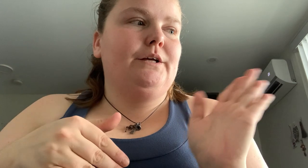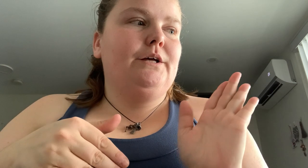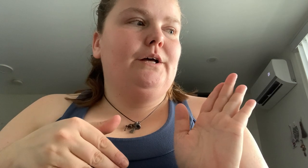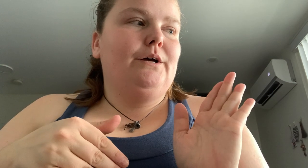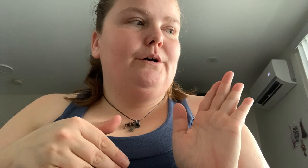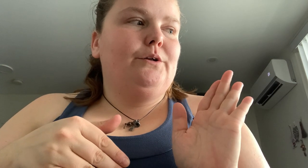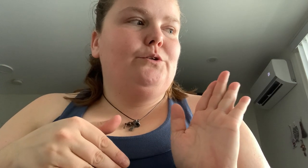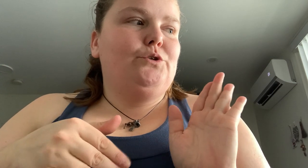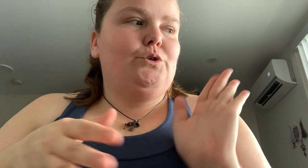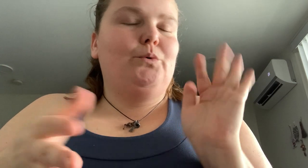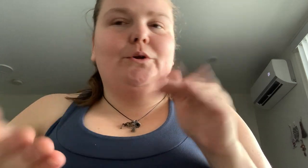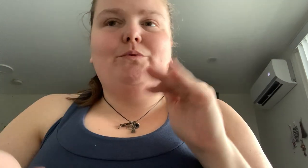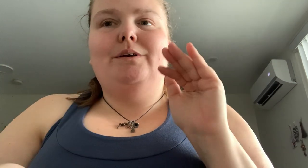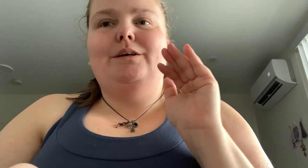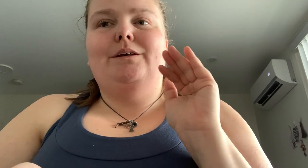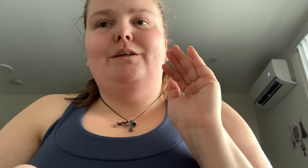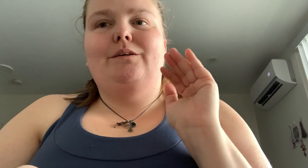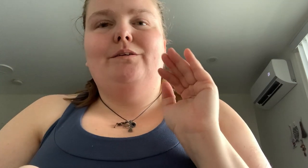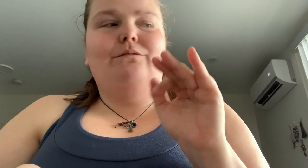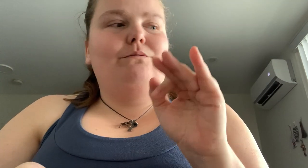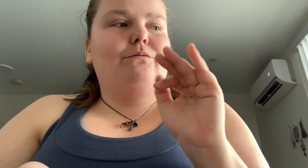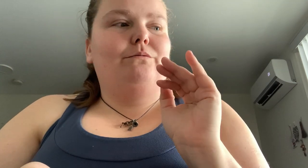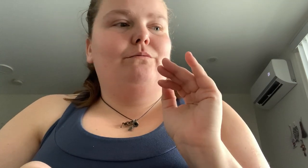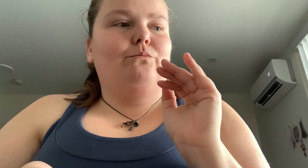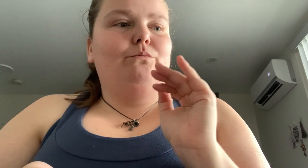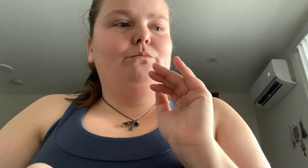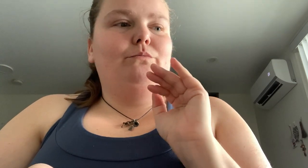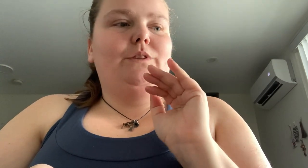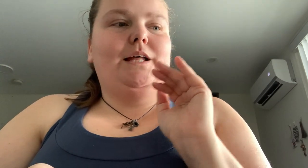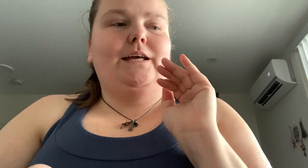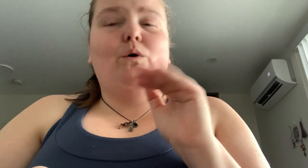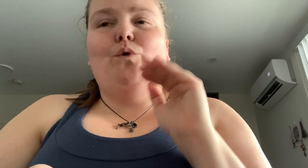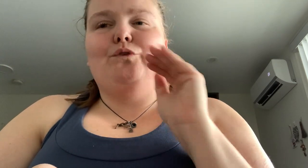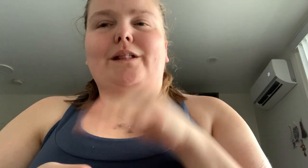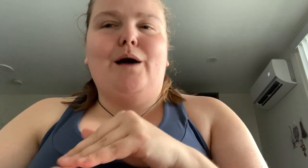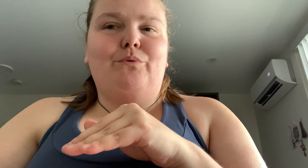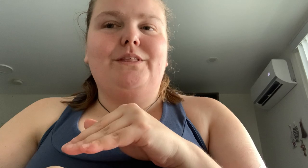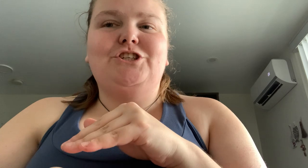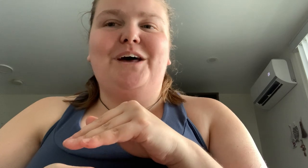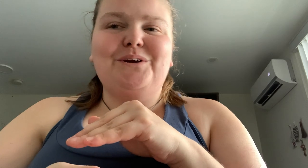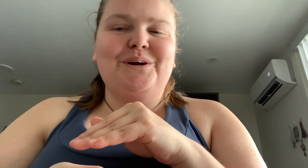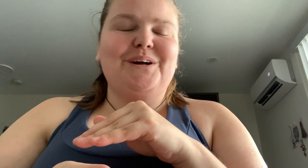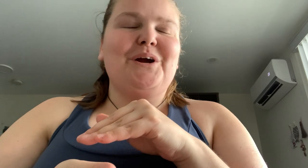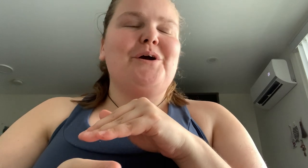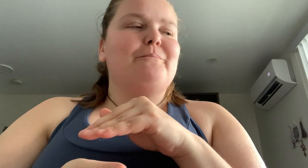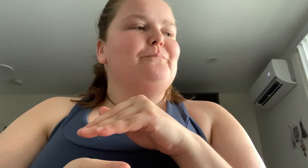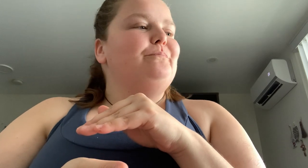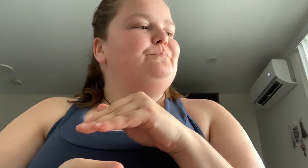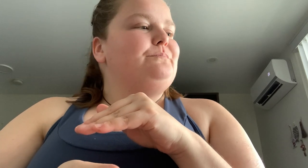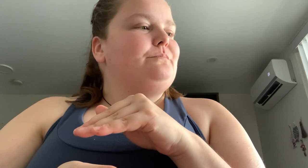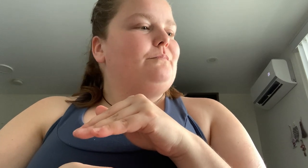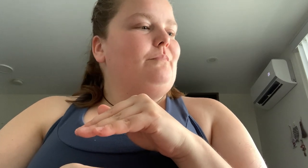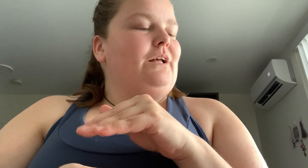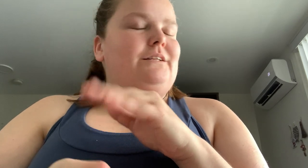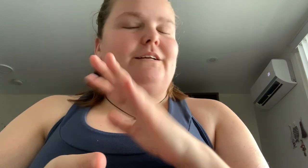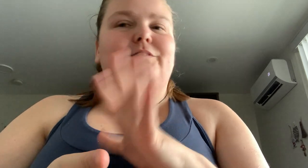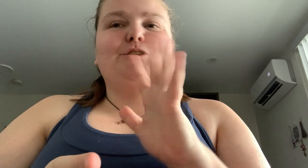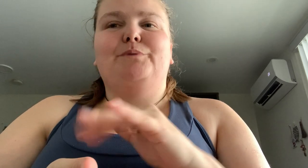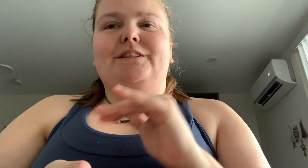two or three that like overlap with each other, like if there's a book